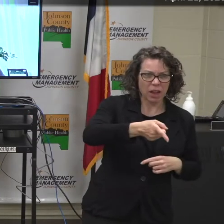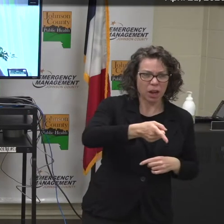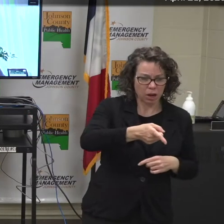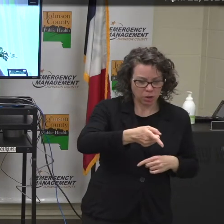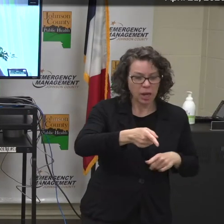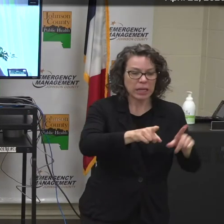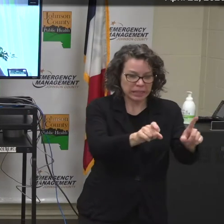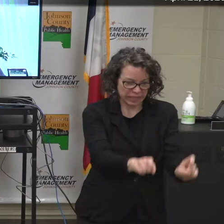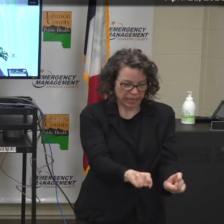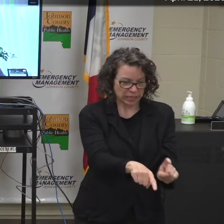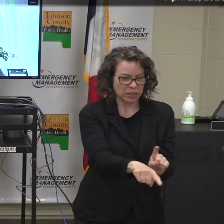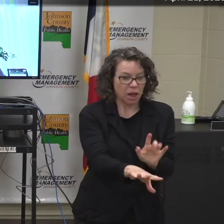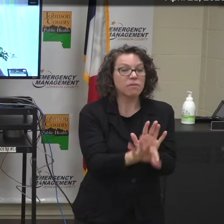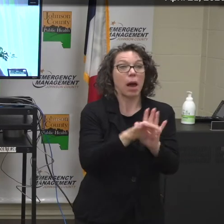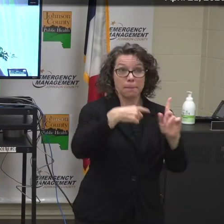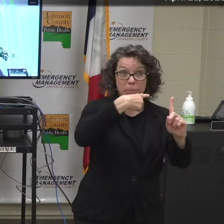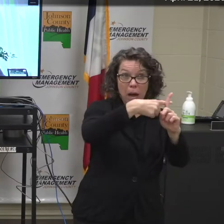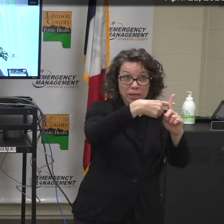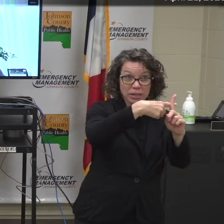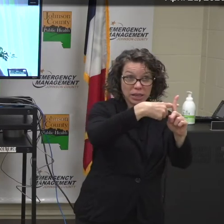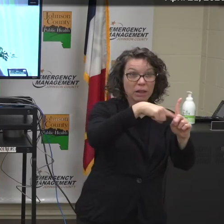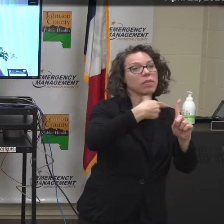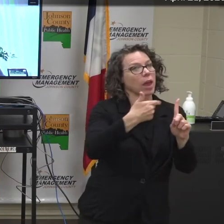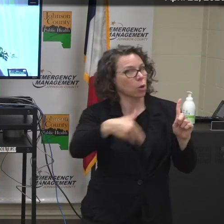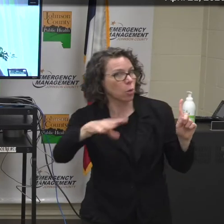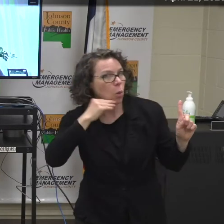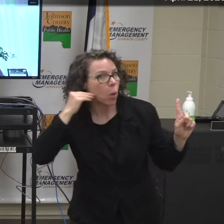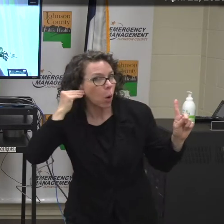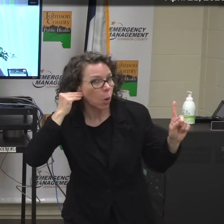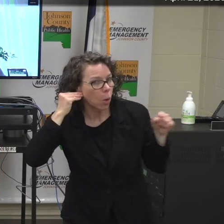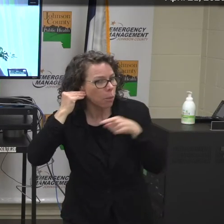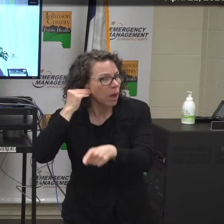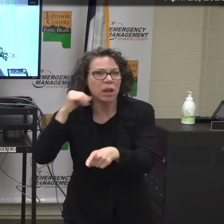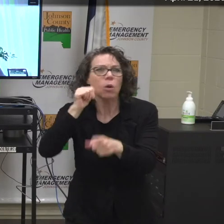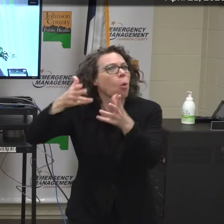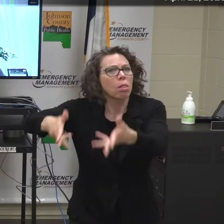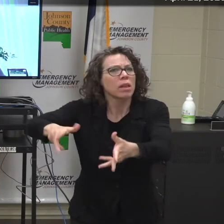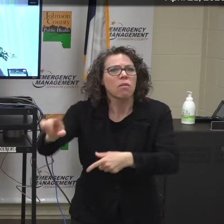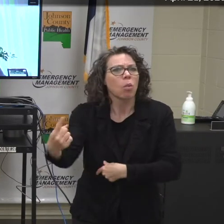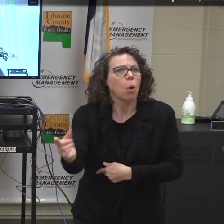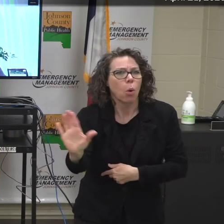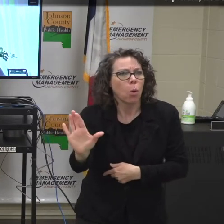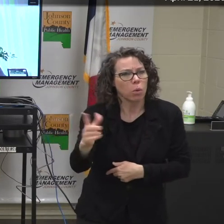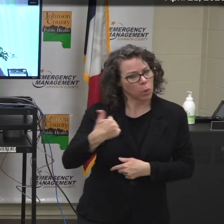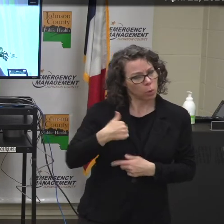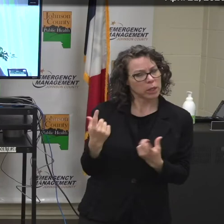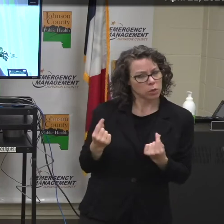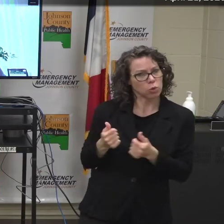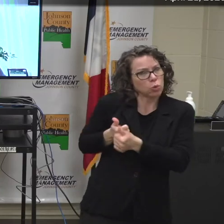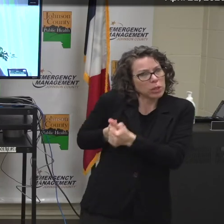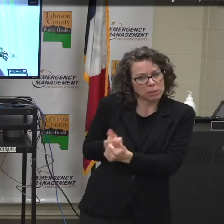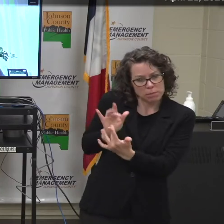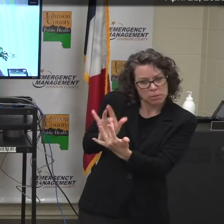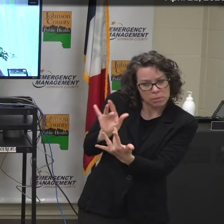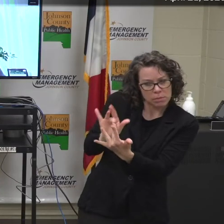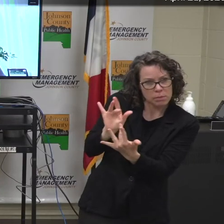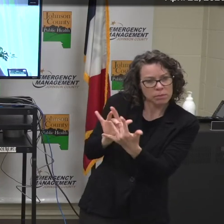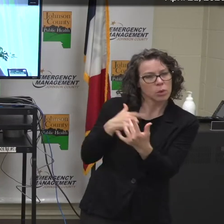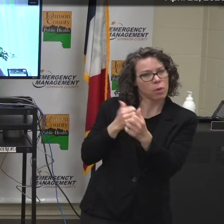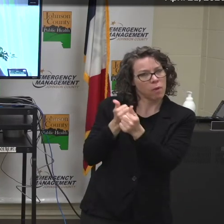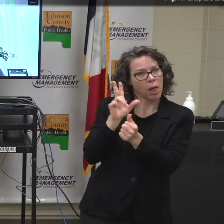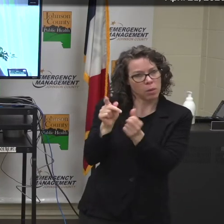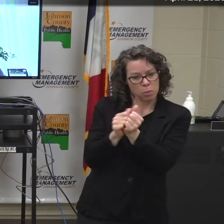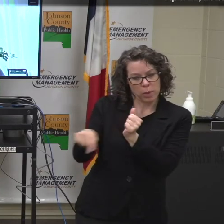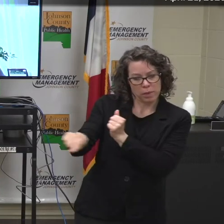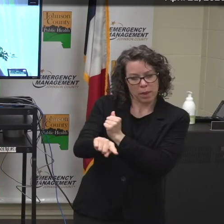positive for COVID-19 but are discharged back to home to recover there. And again, they are contacting those